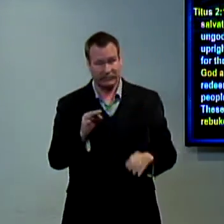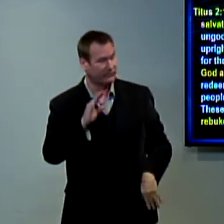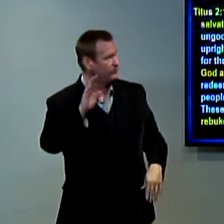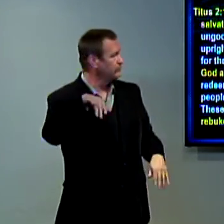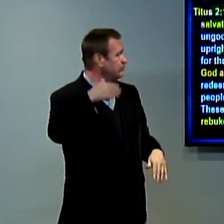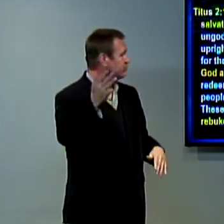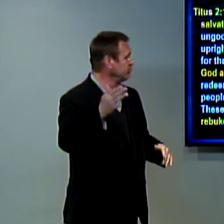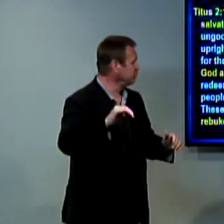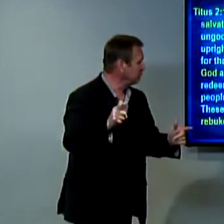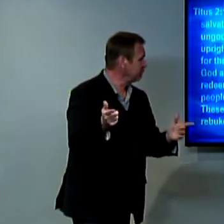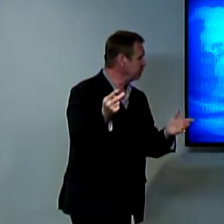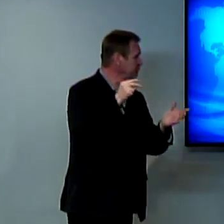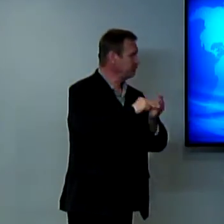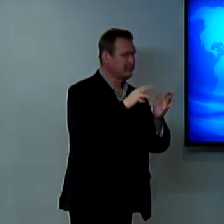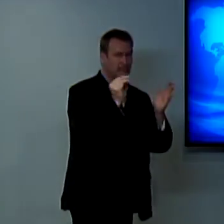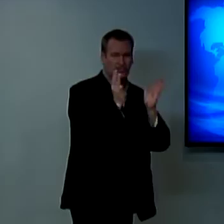do you share the truth on this table